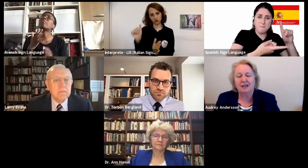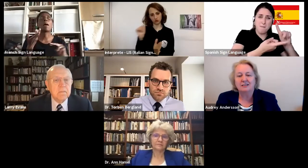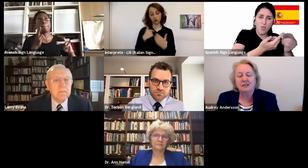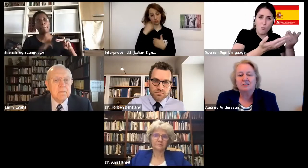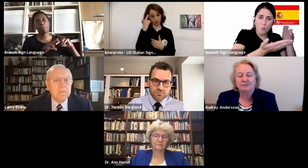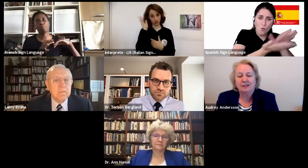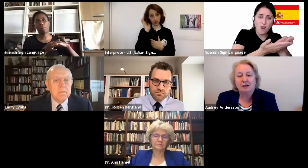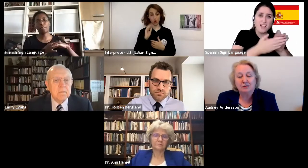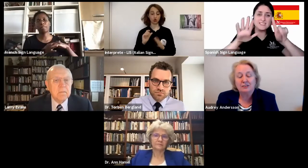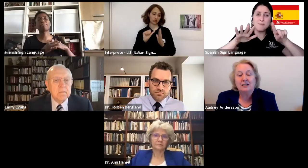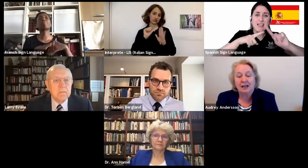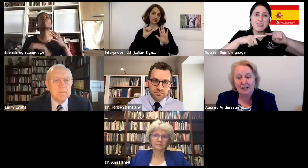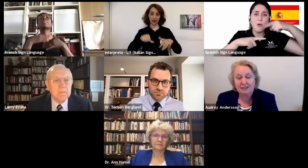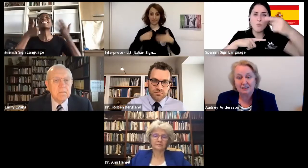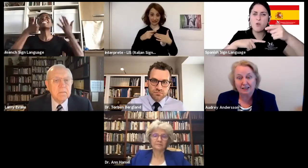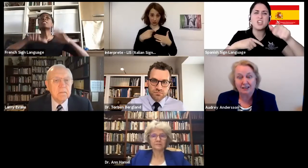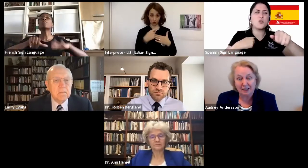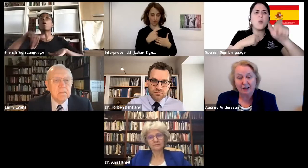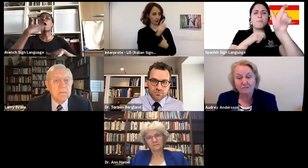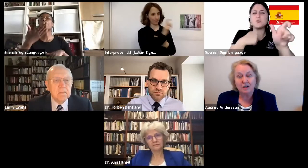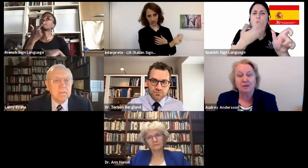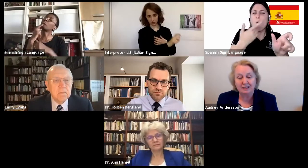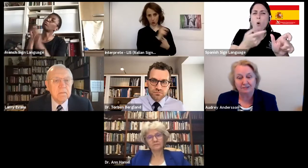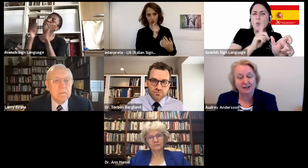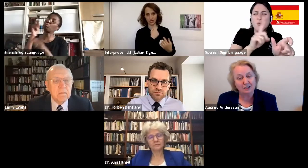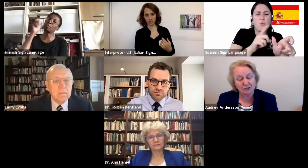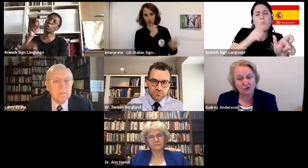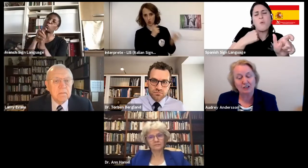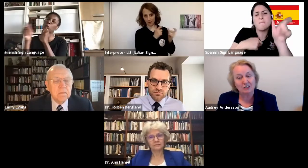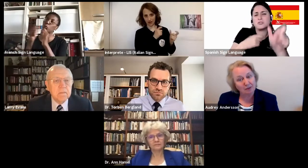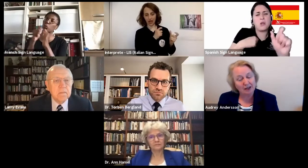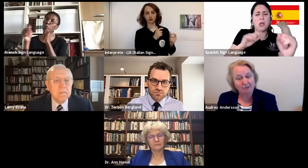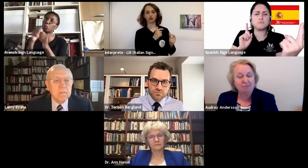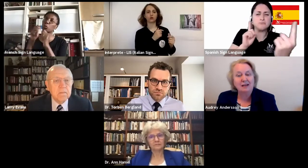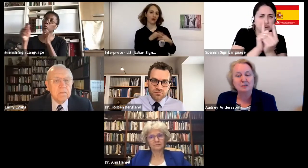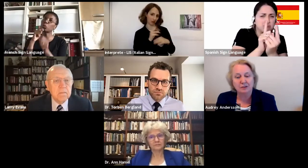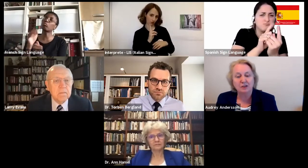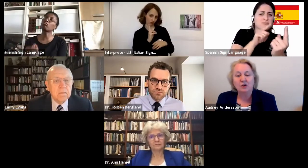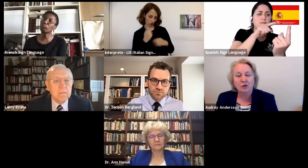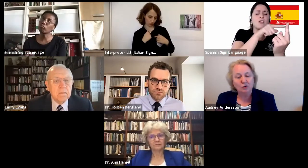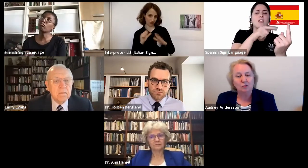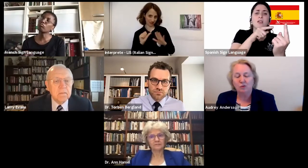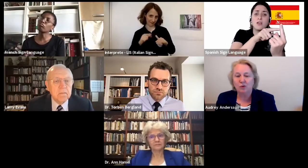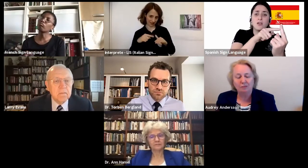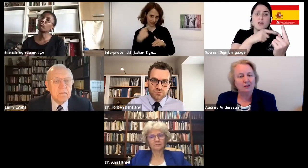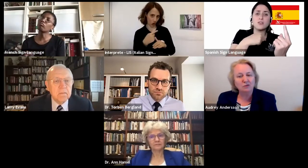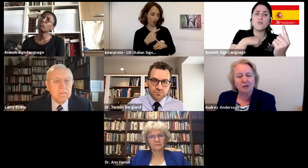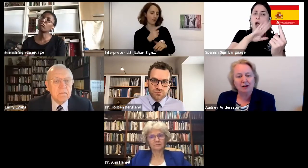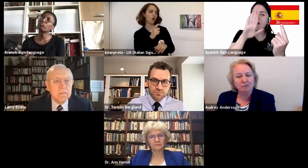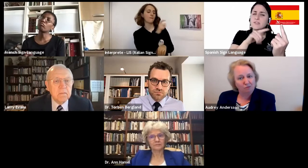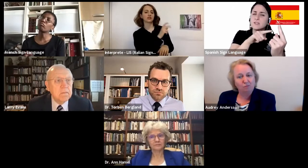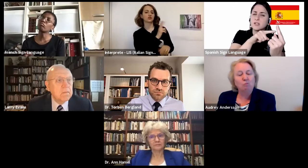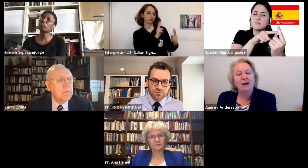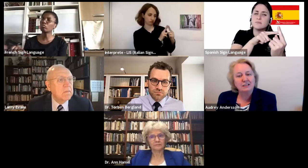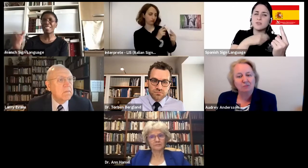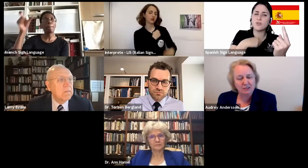knew, and I started to fill up because suddenly I had to suddenly verbalize the fact to the stranger that my husband, who I'd been talking